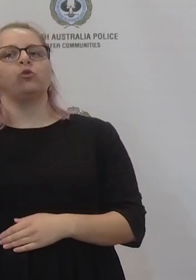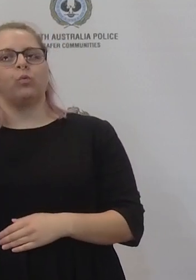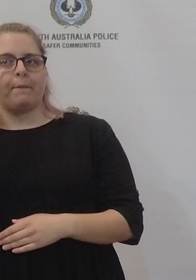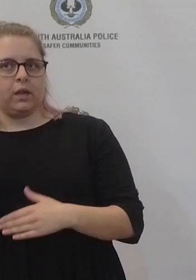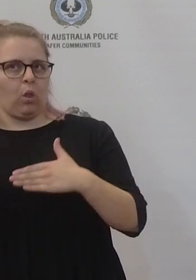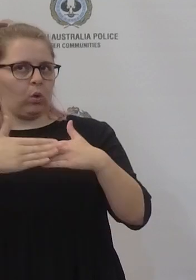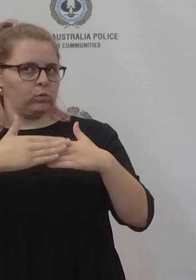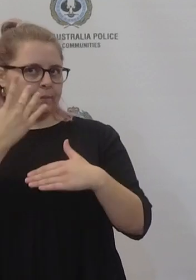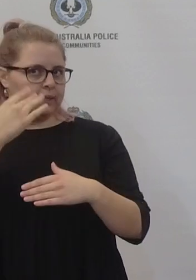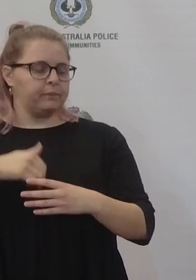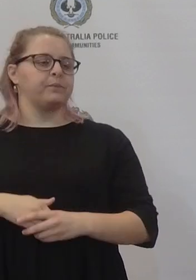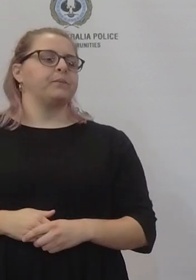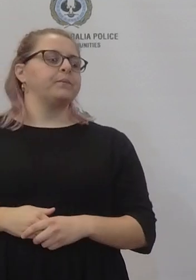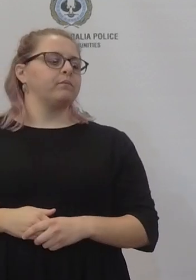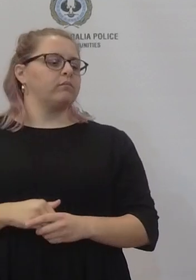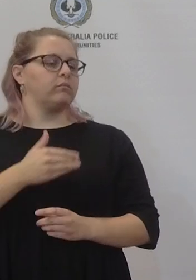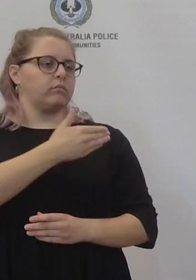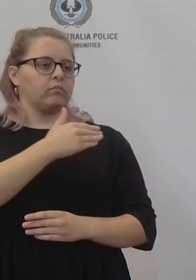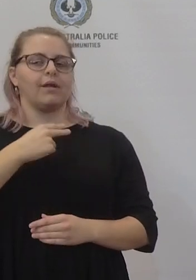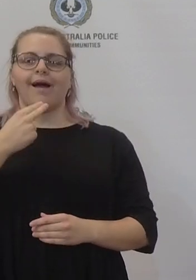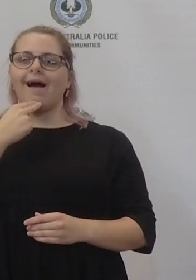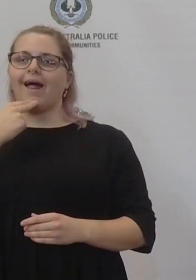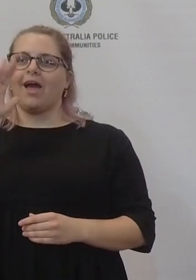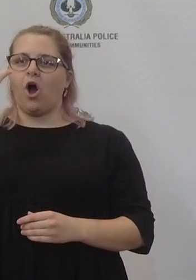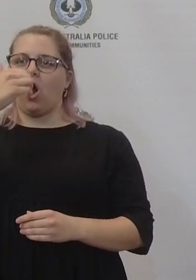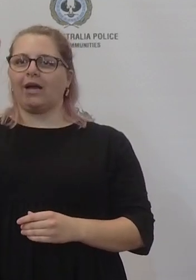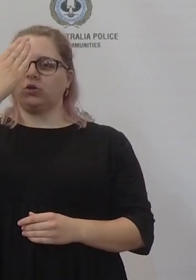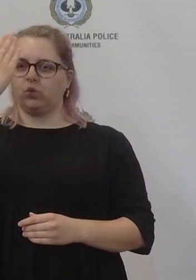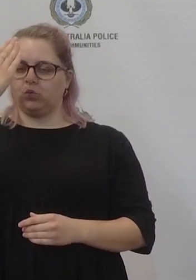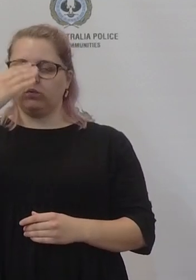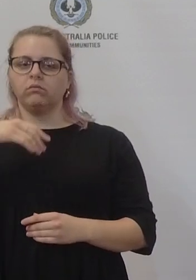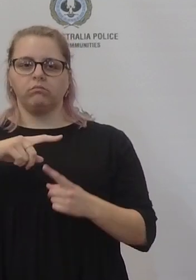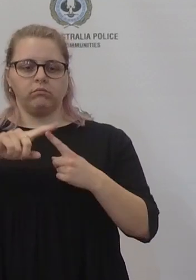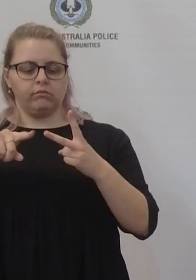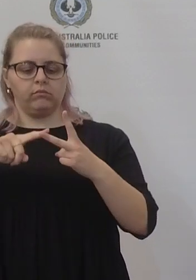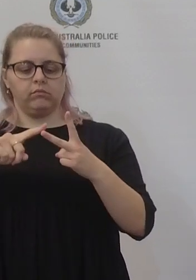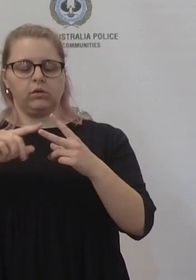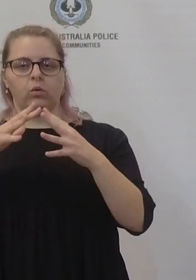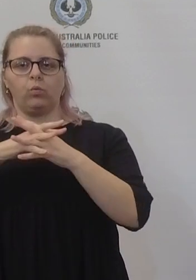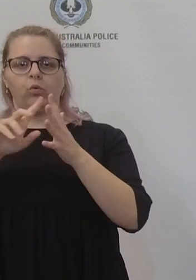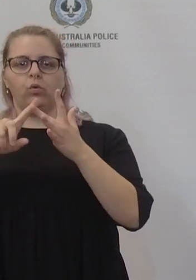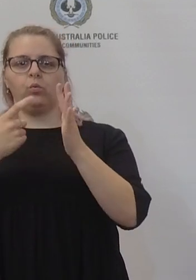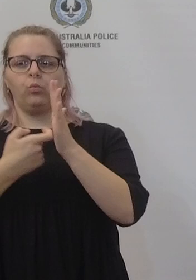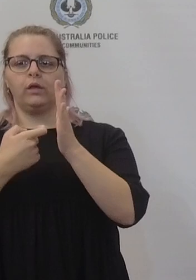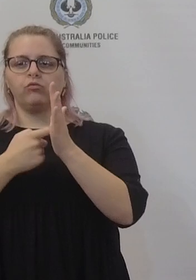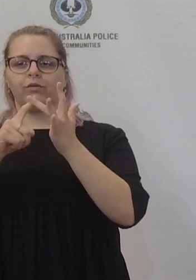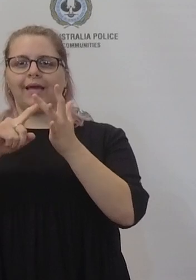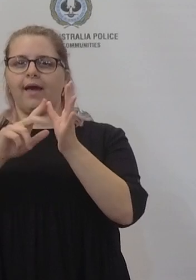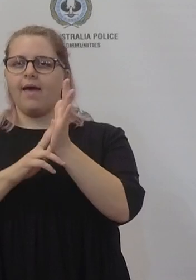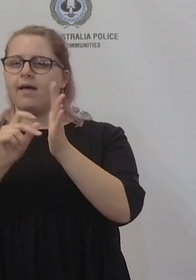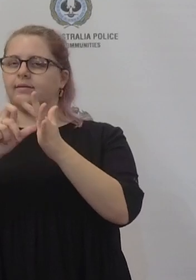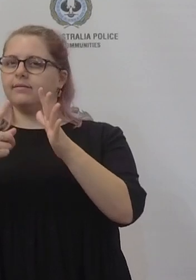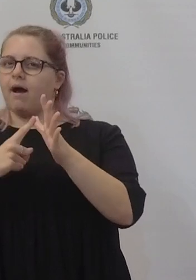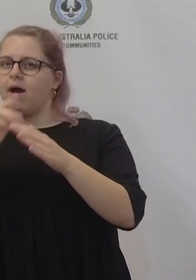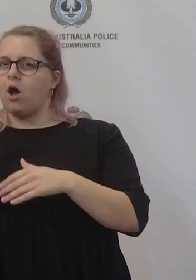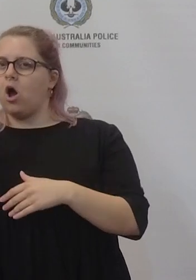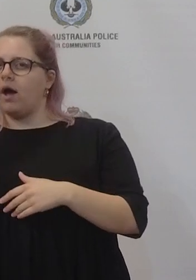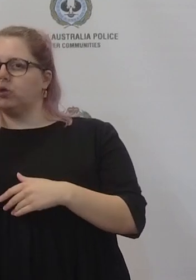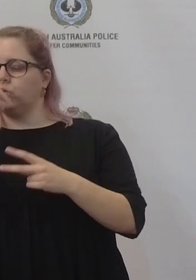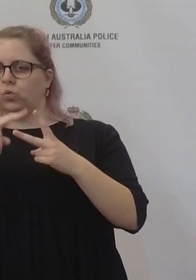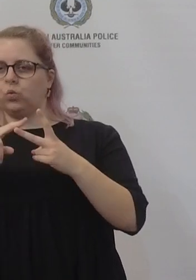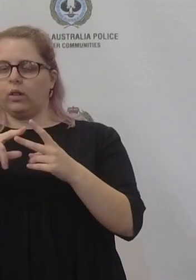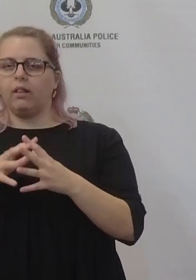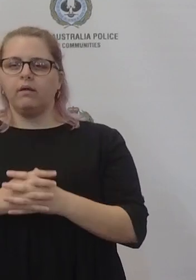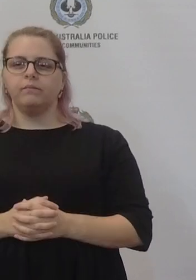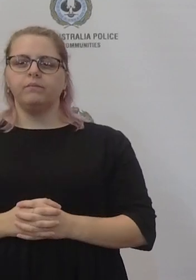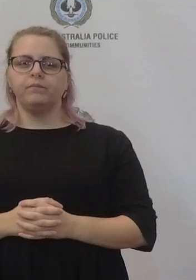it's uh it's it's uh uh clear Adelaide High is one of them, Wirrianda is another um uh we had uh we had uh